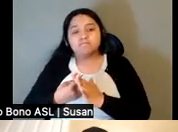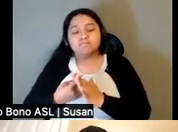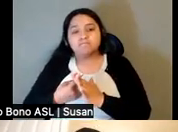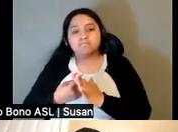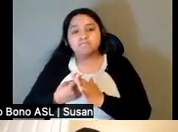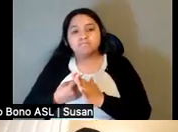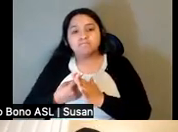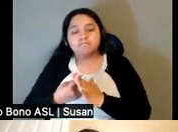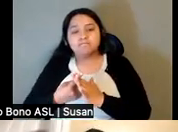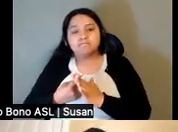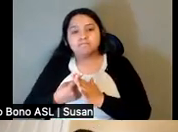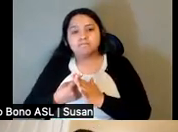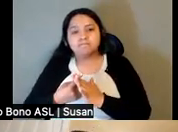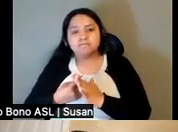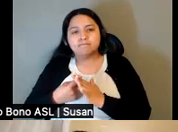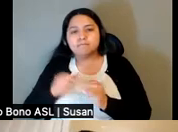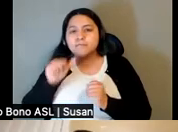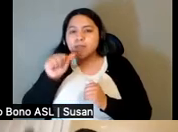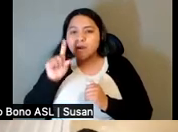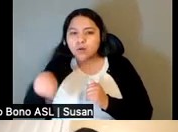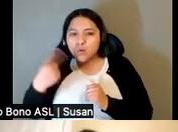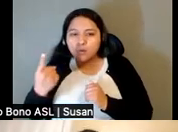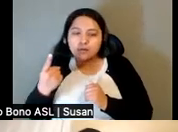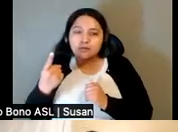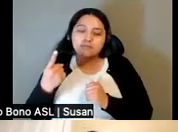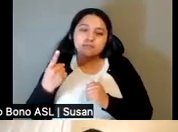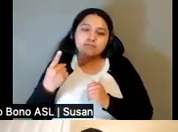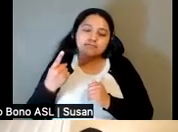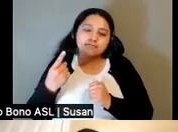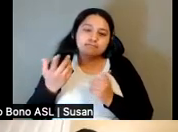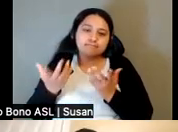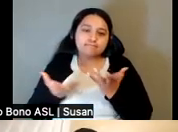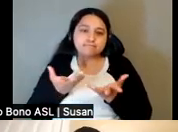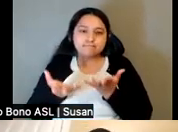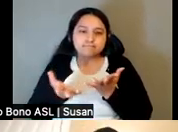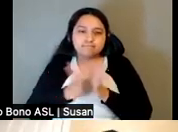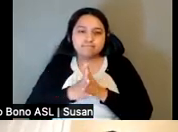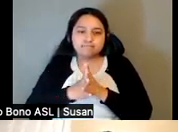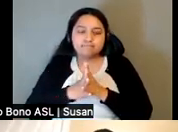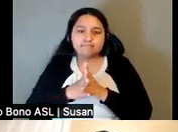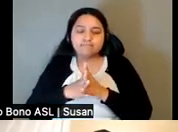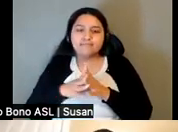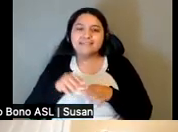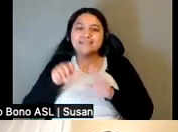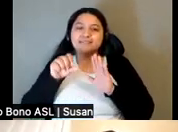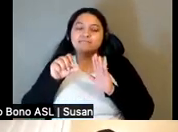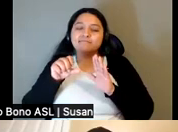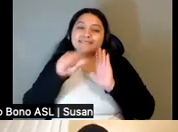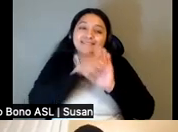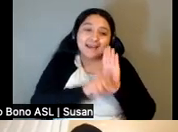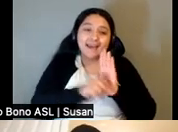exist as defined, you know, by the city charter or the state.